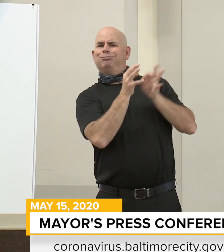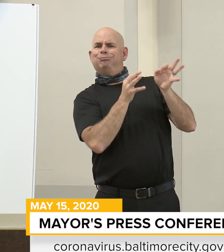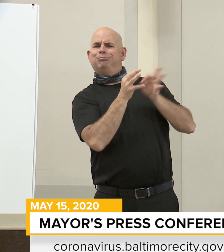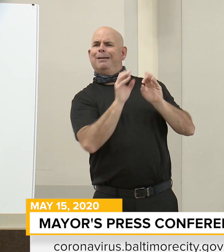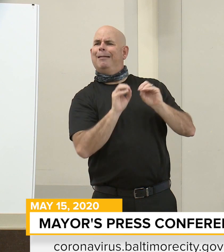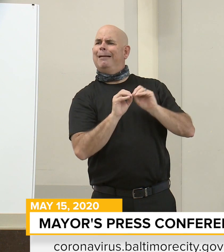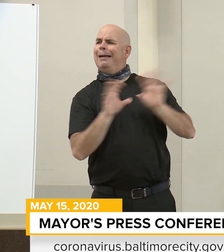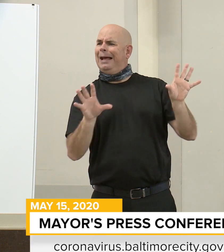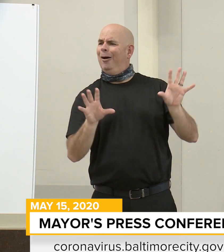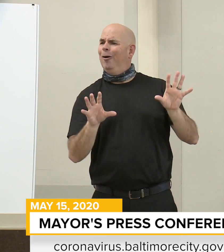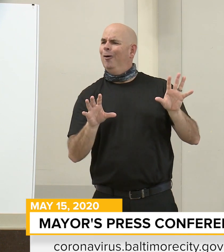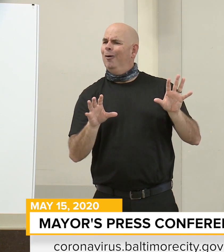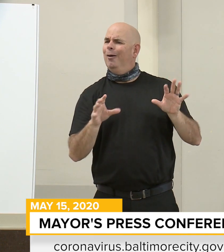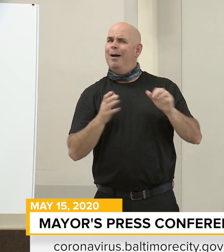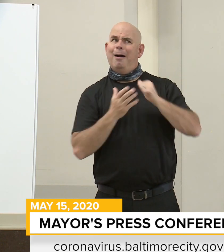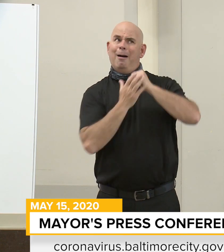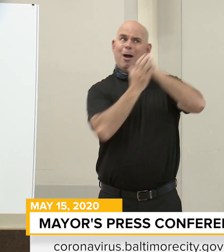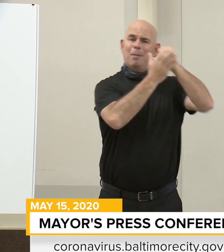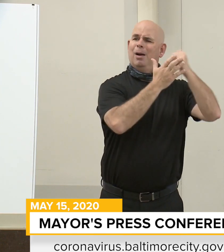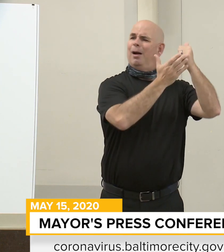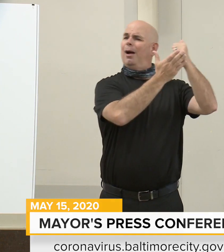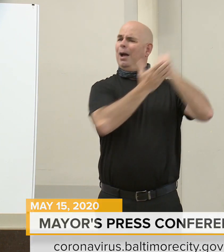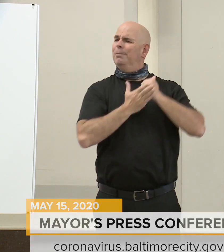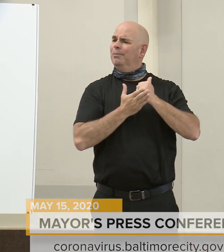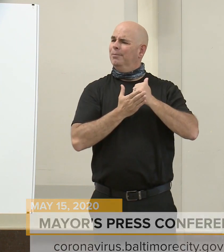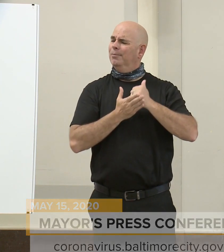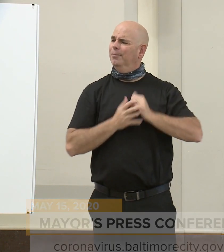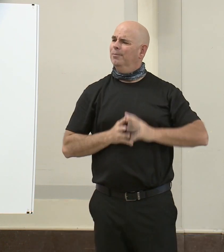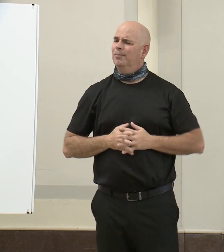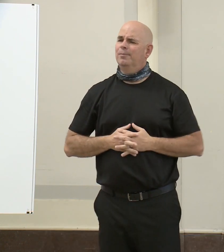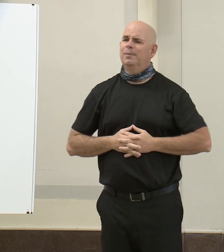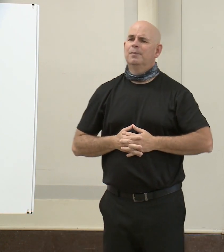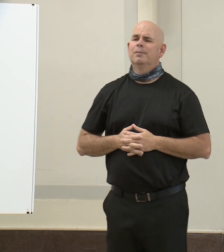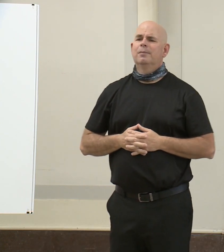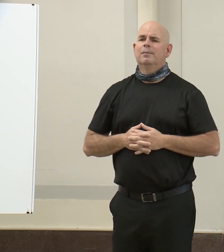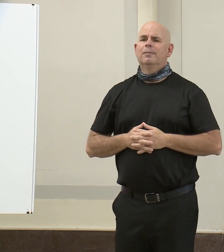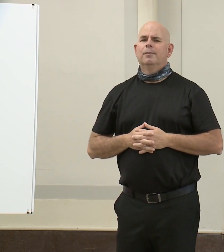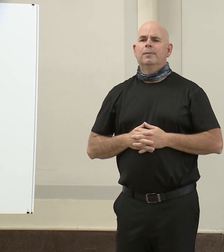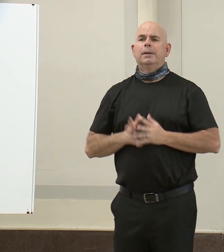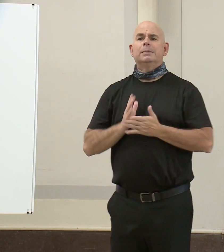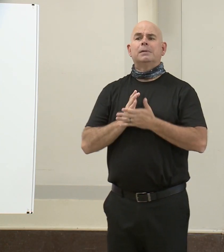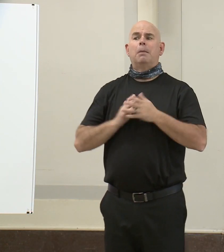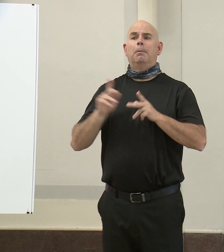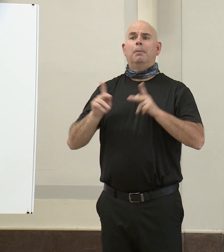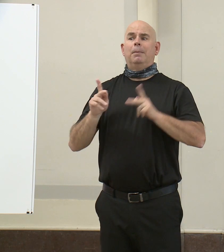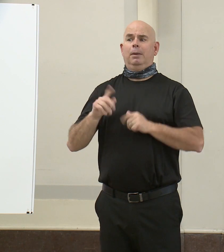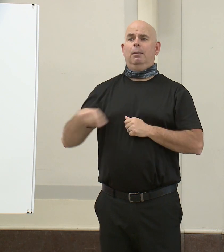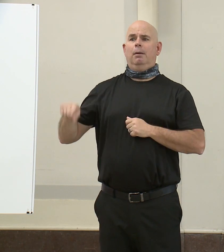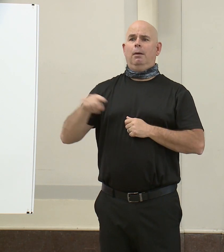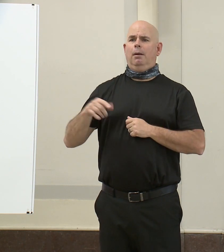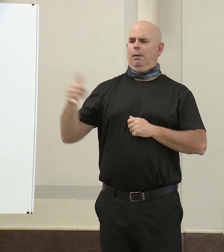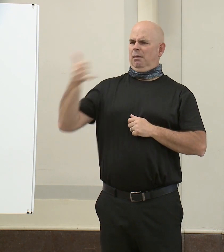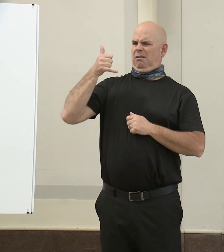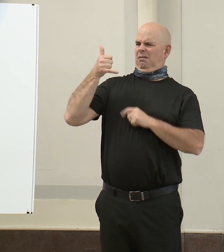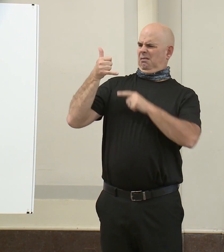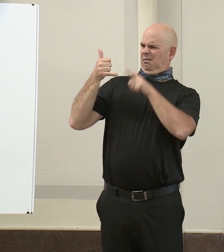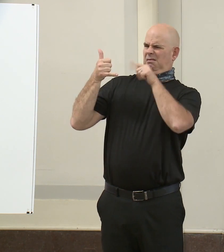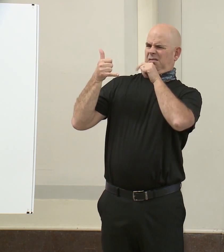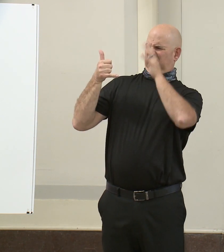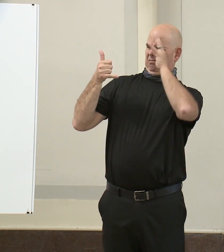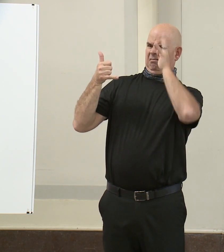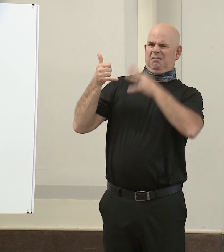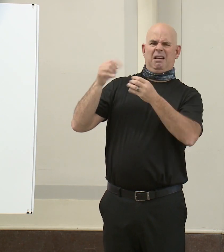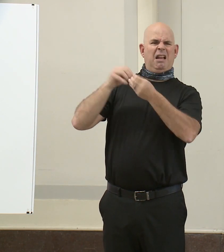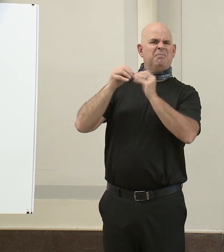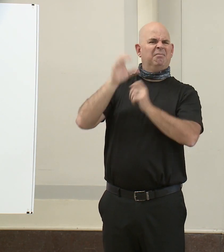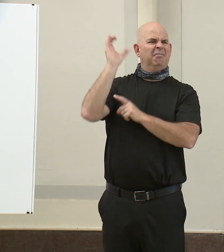take them seriously. I know many folks, myself included, don't always answer the phone if it's a number you don't recognize, but please answer the